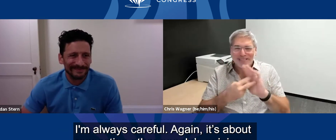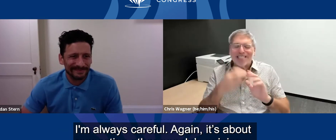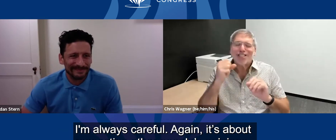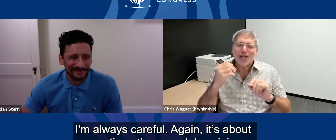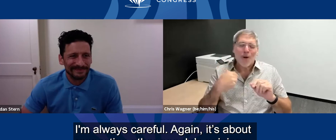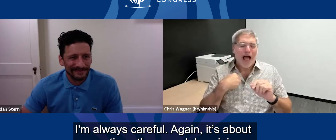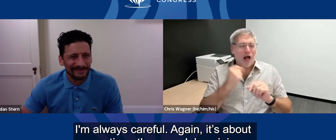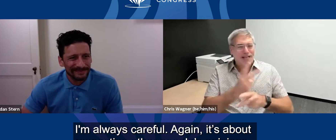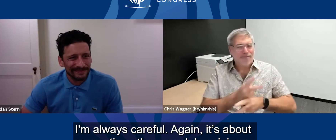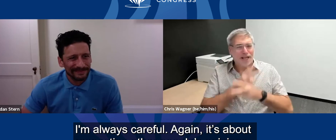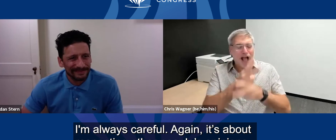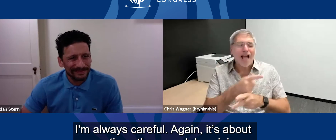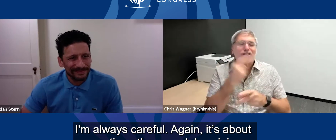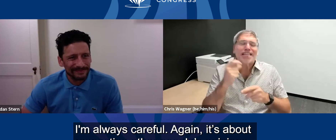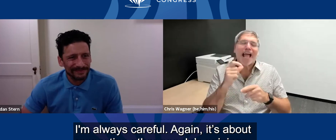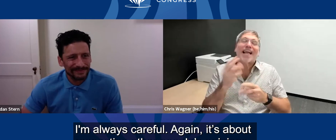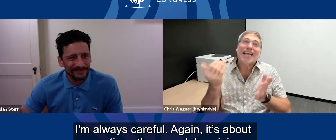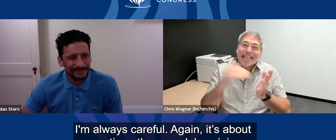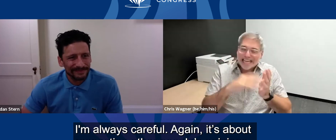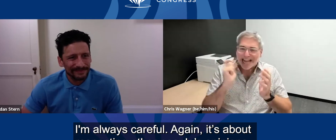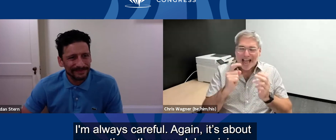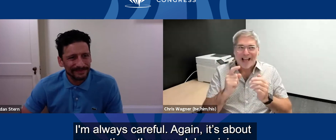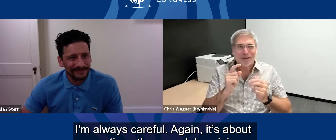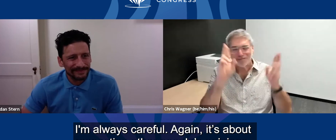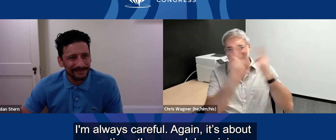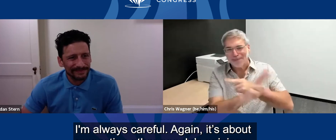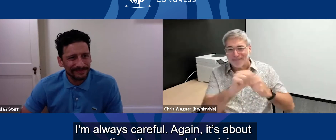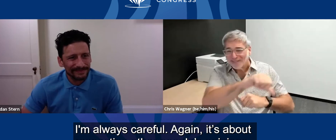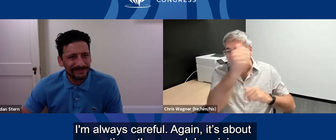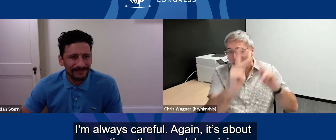always careful. And again, it's about respecting other people's opinions.